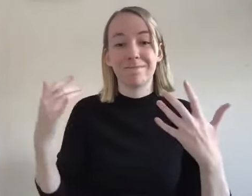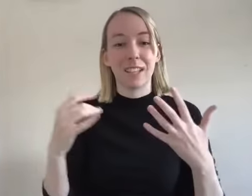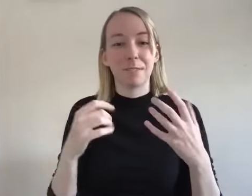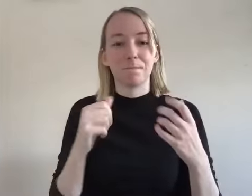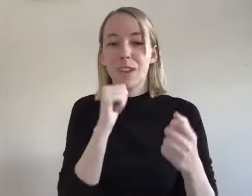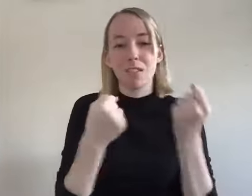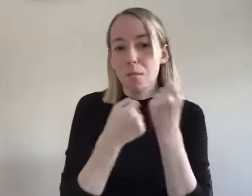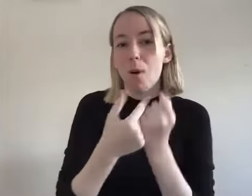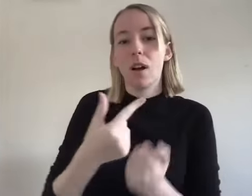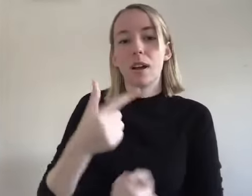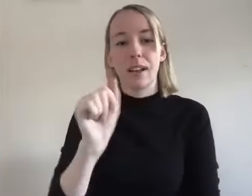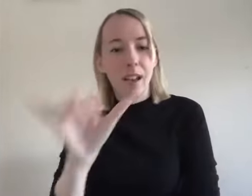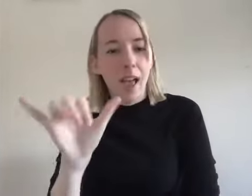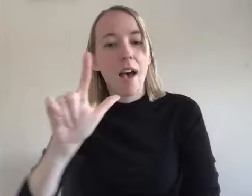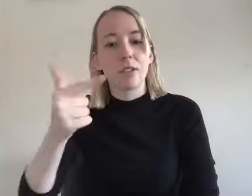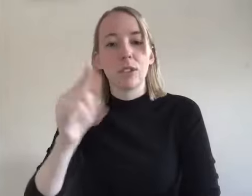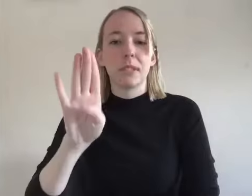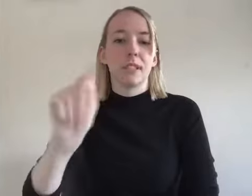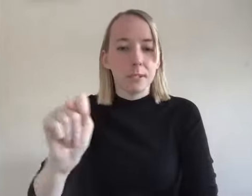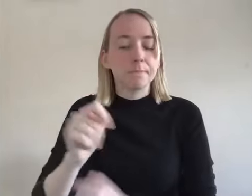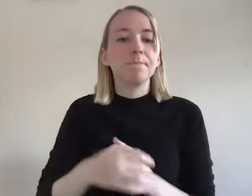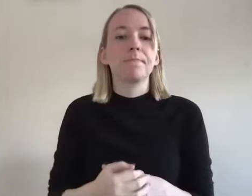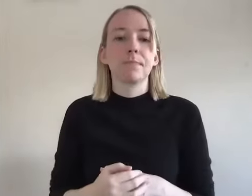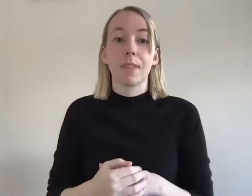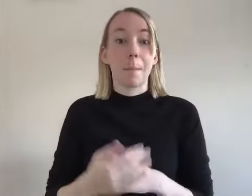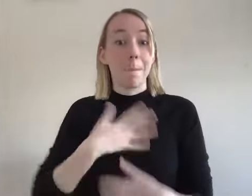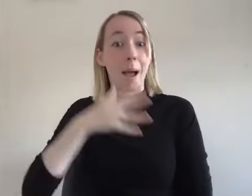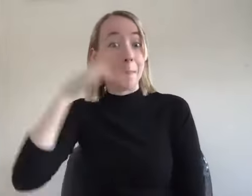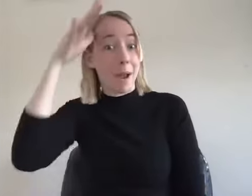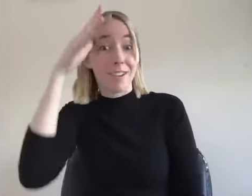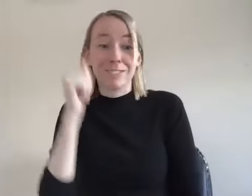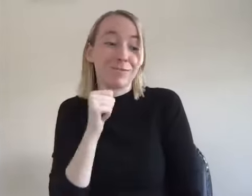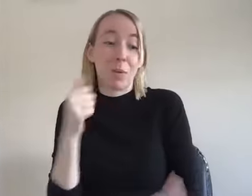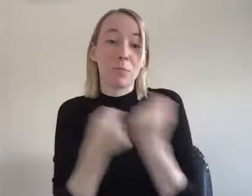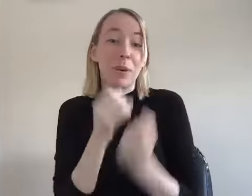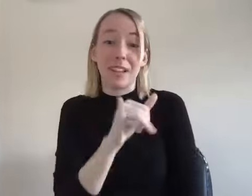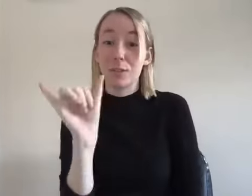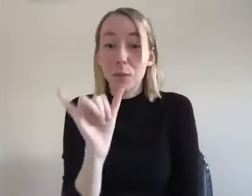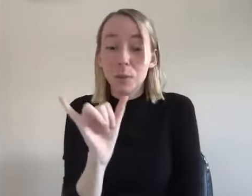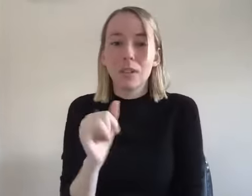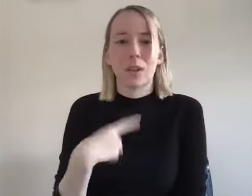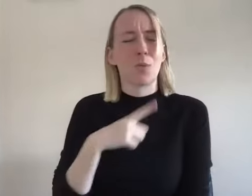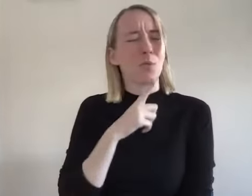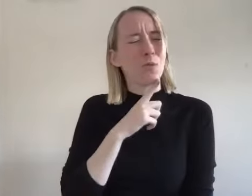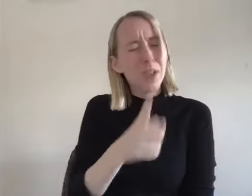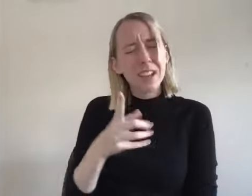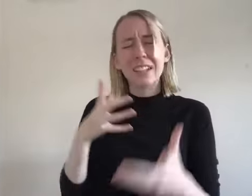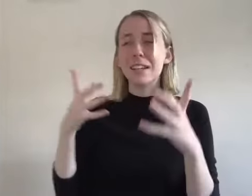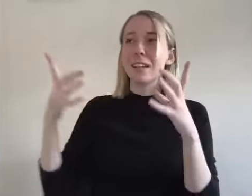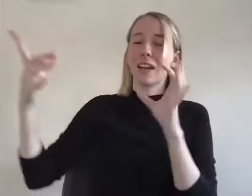grew up in a house that's homophobic and my parents like you know they're homophobic so i i had a really